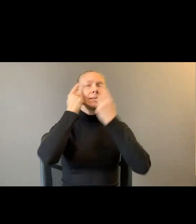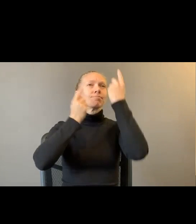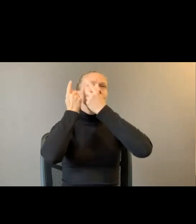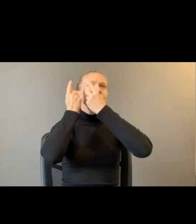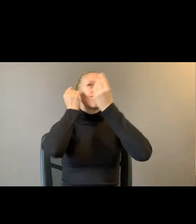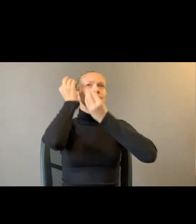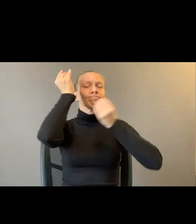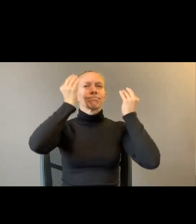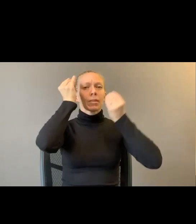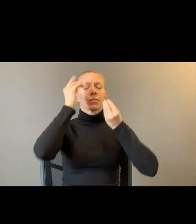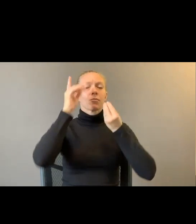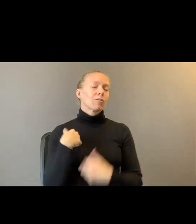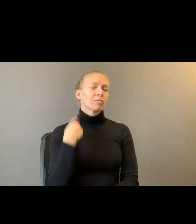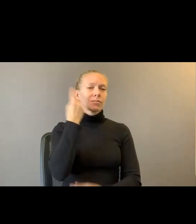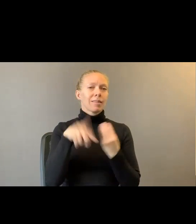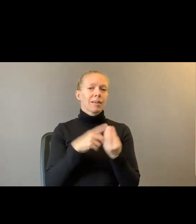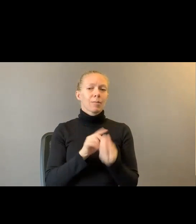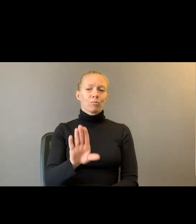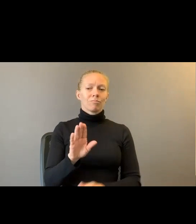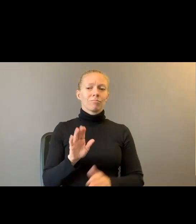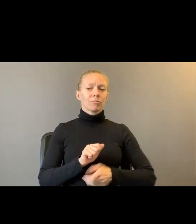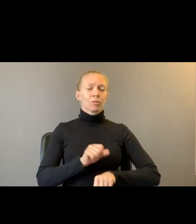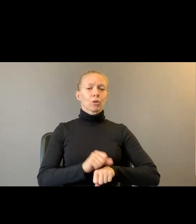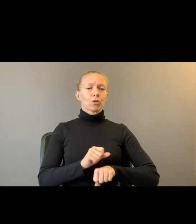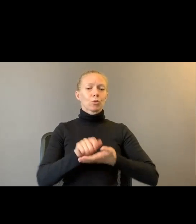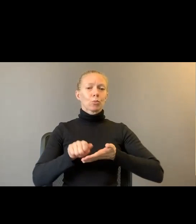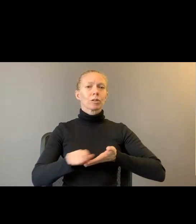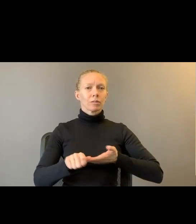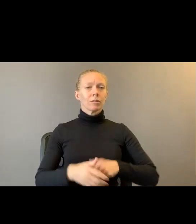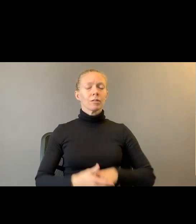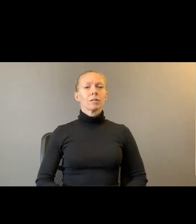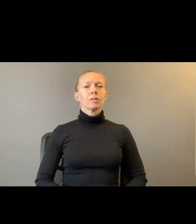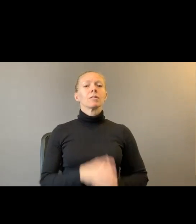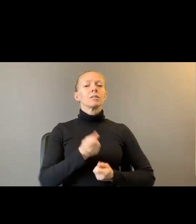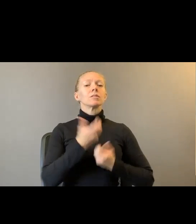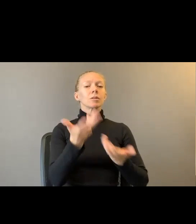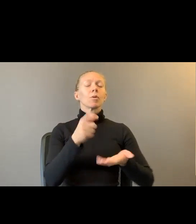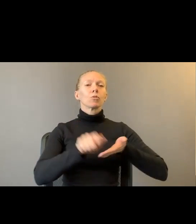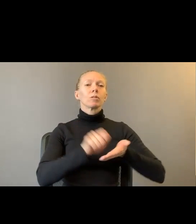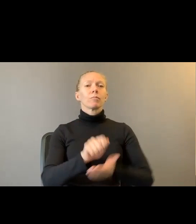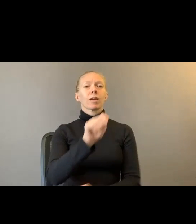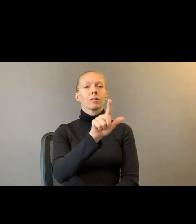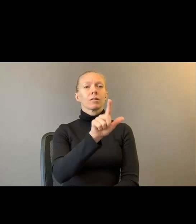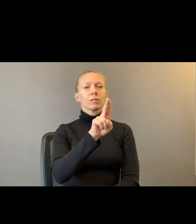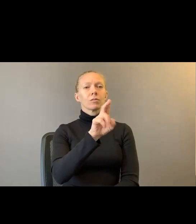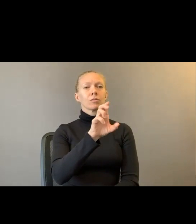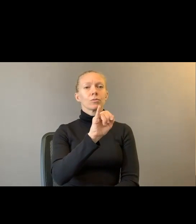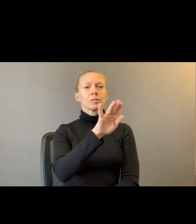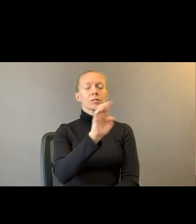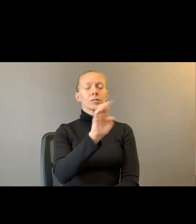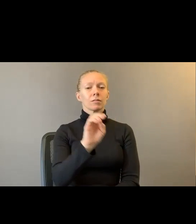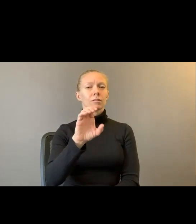work. And this is a poem by the poet Lucille Clifton, and it's called I Am